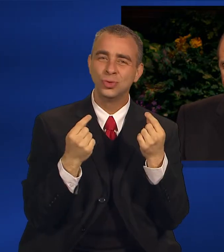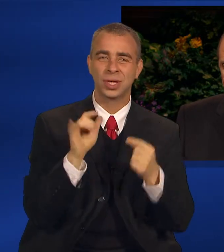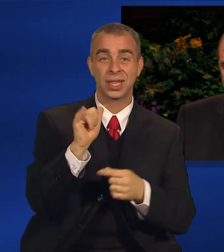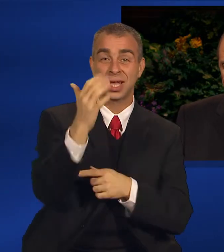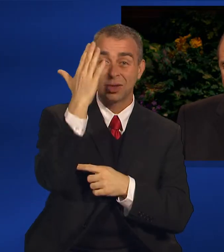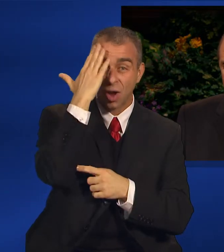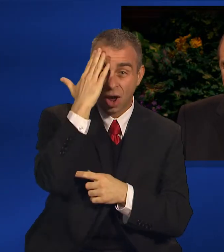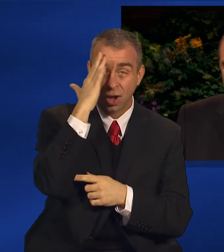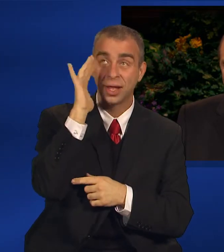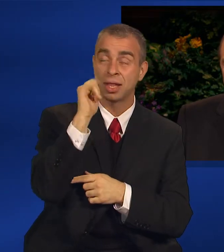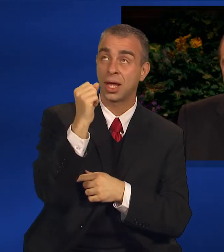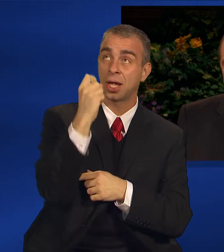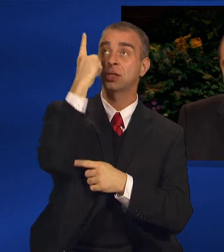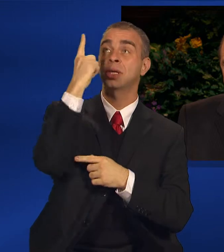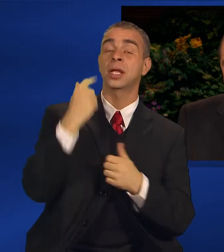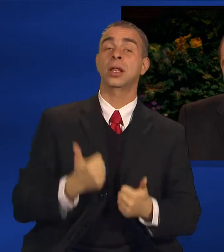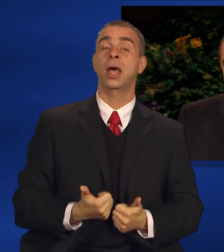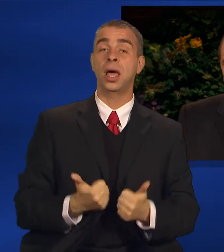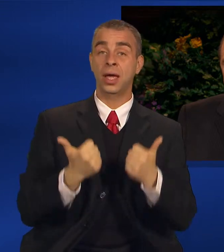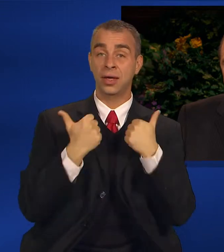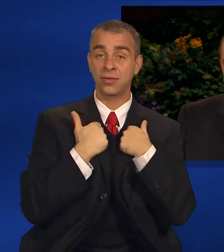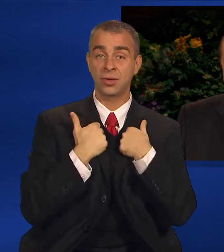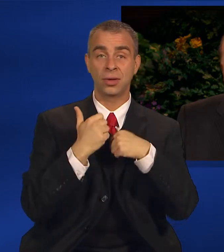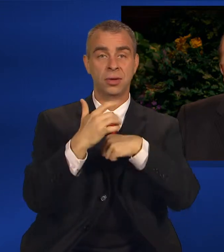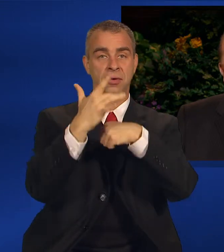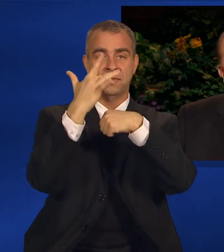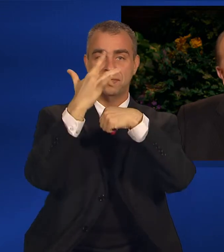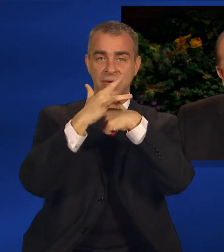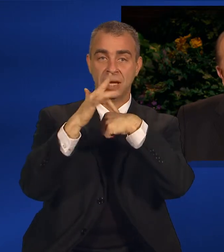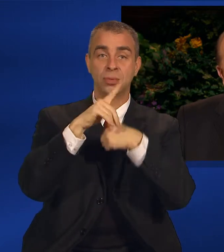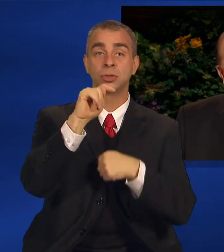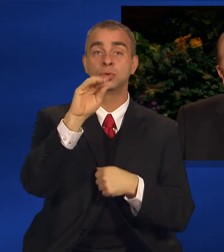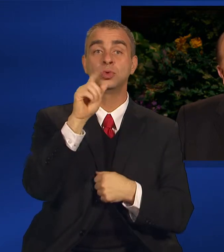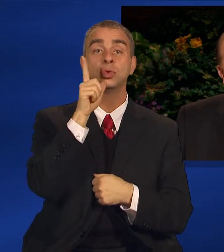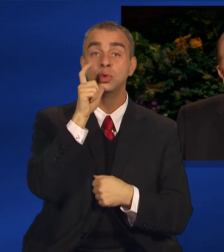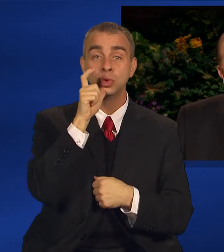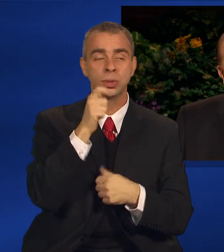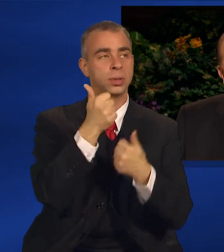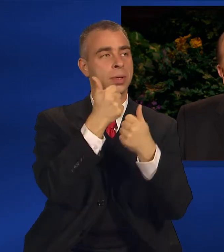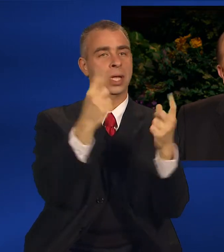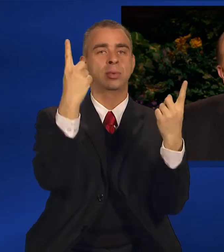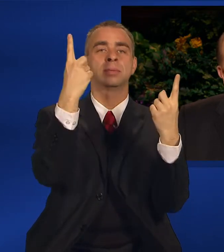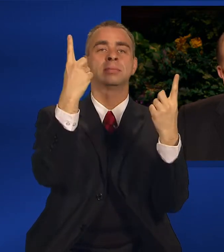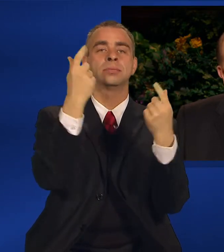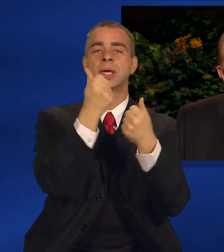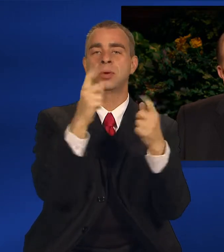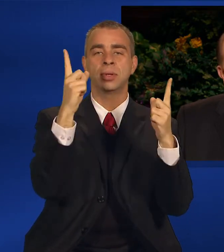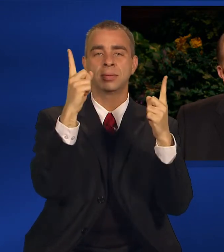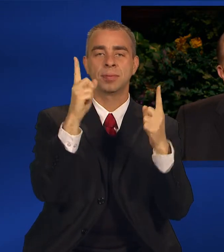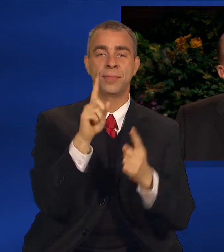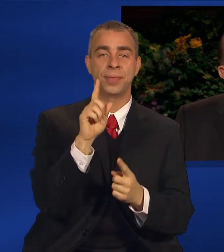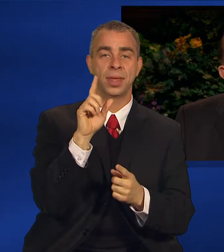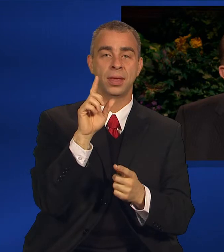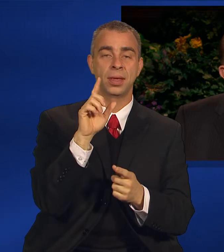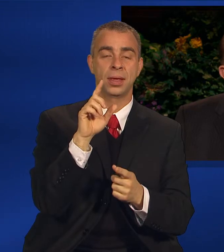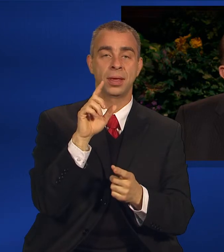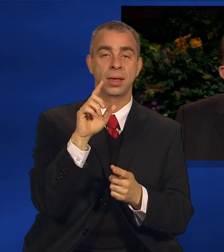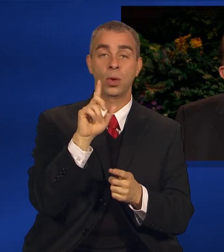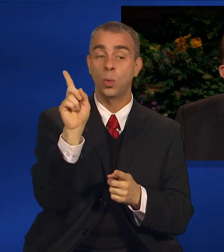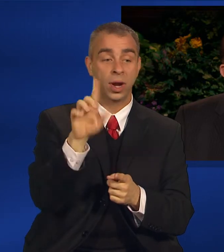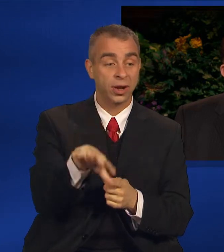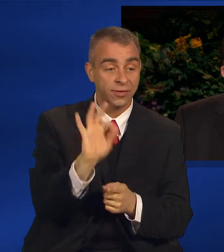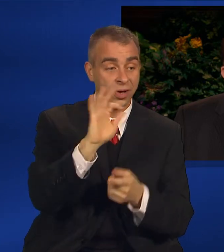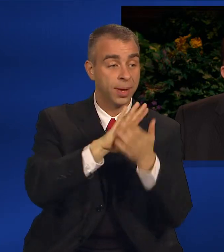understanding are available to all mankind. They are contained in truths